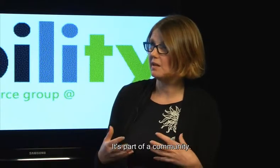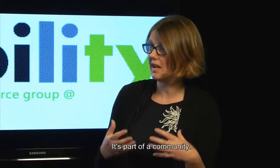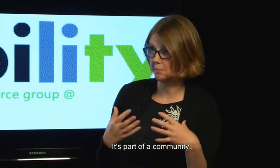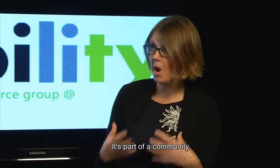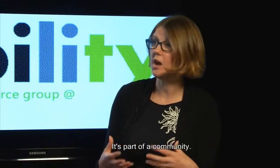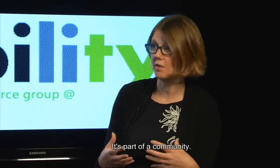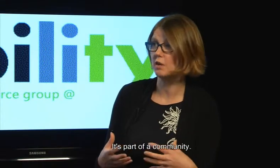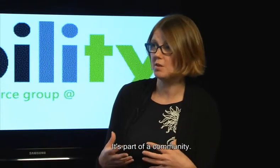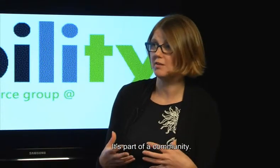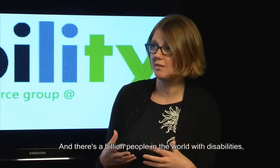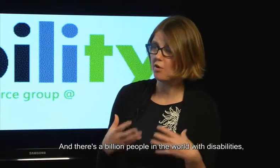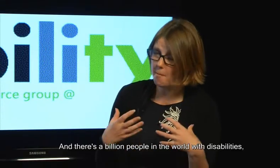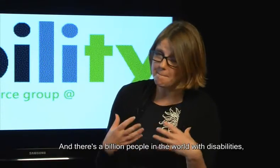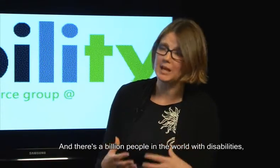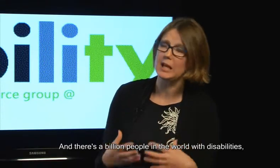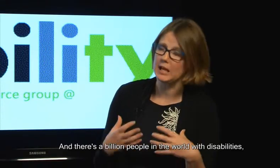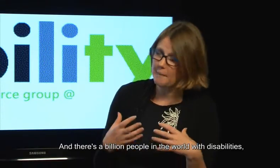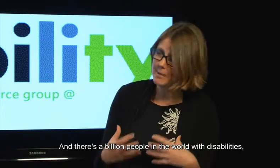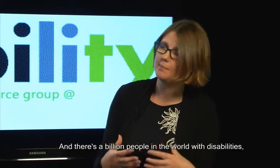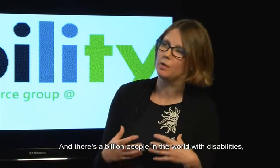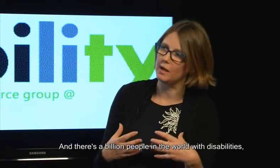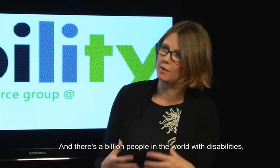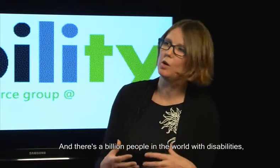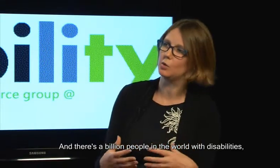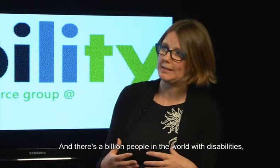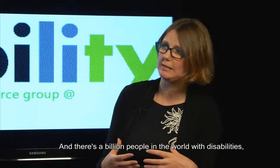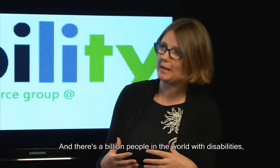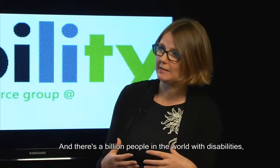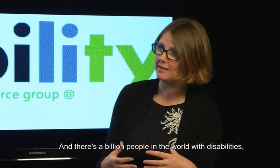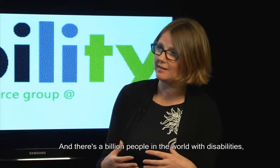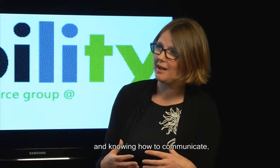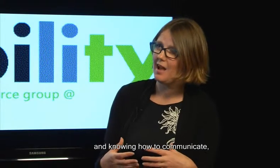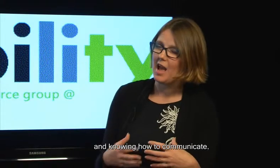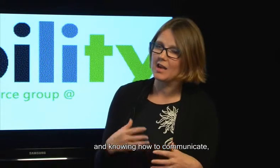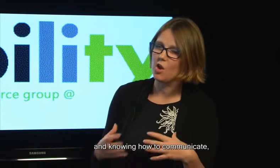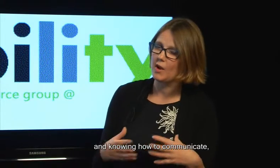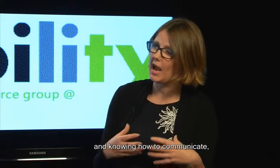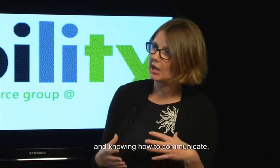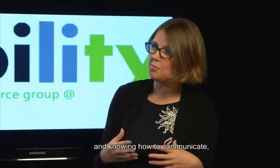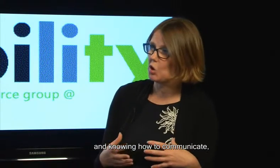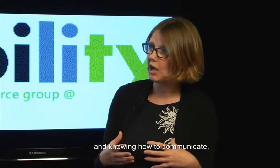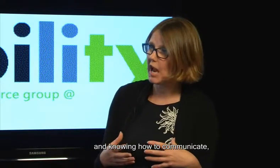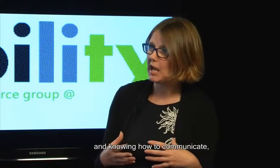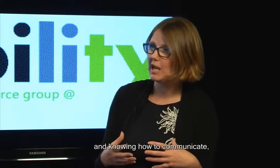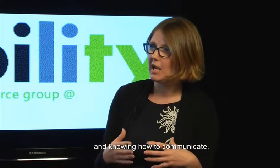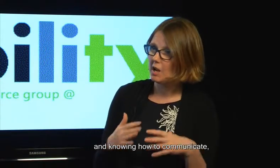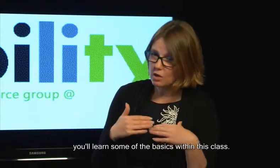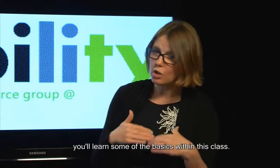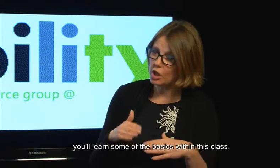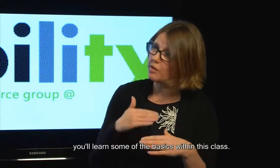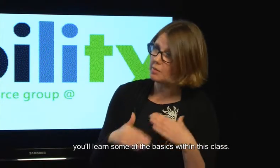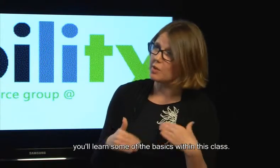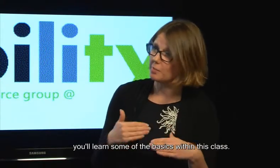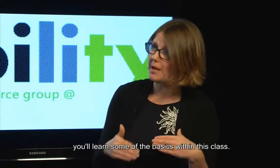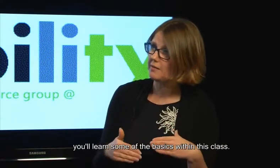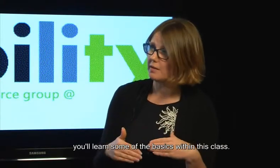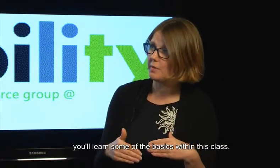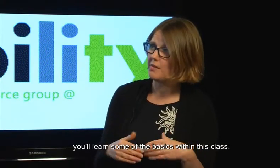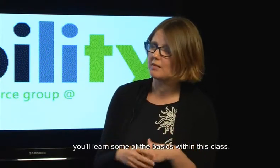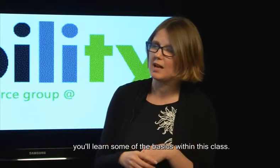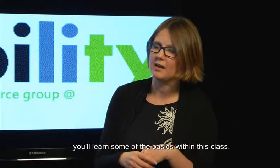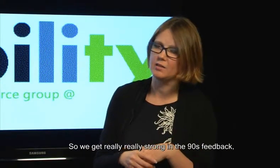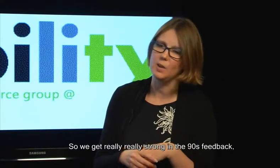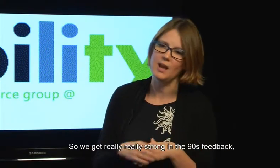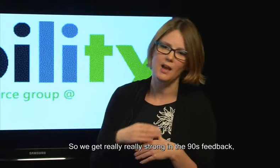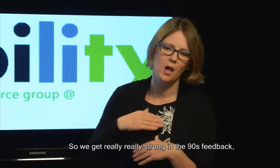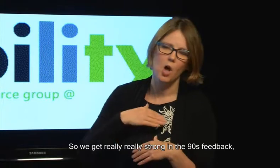that is part of your community and there are a billion people in the world with disabilities yeah and knowing how to communicate you'll learn some of those basics